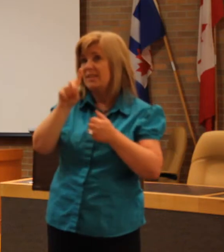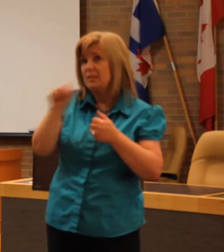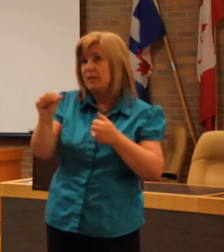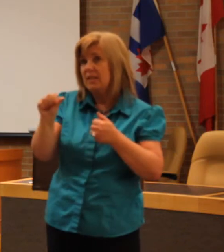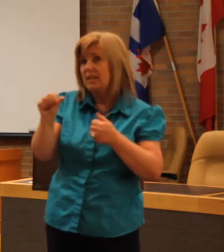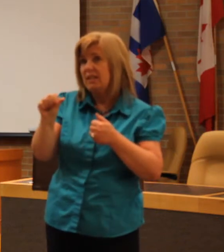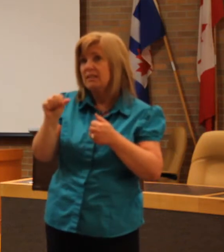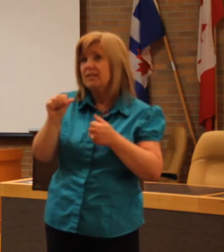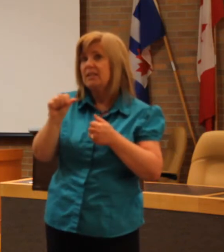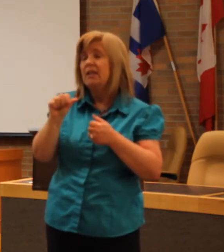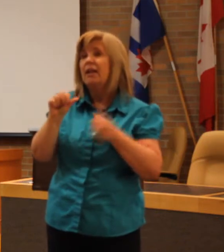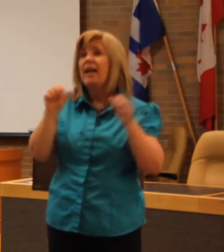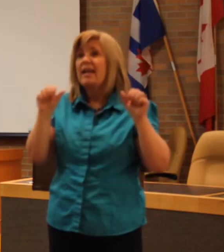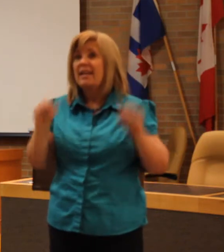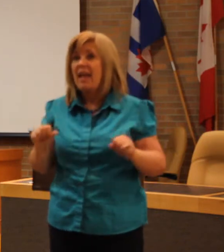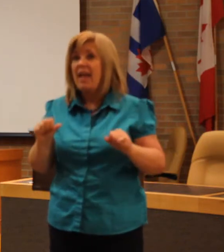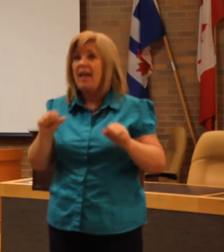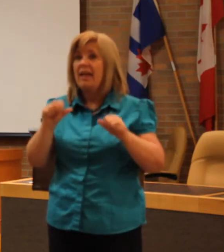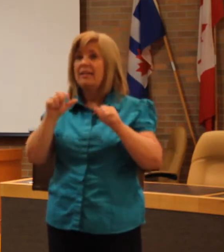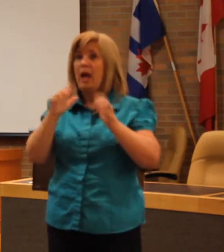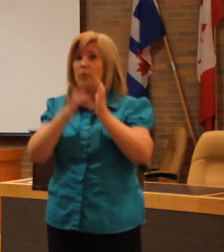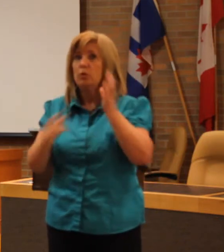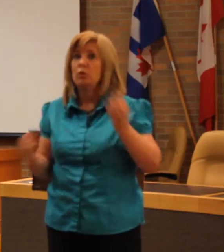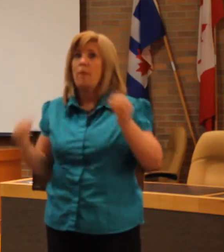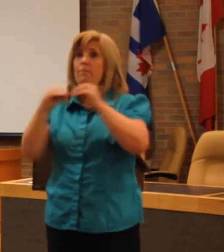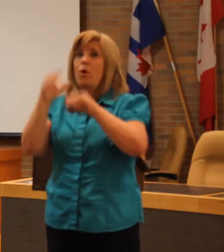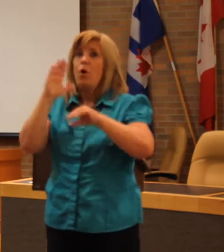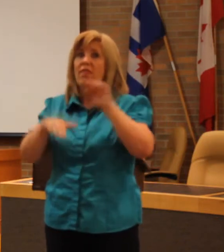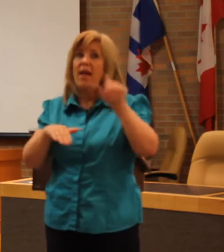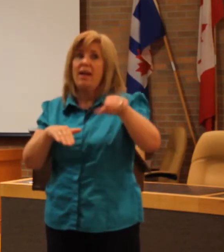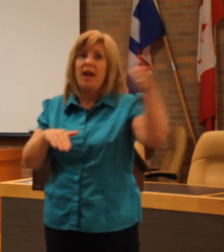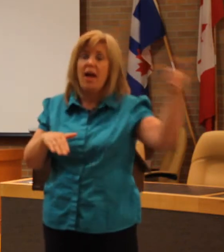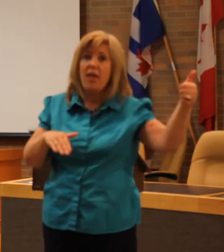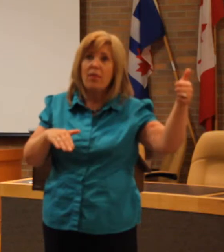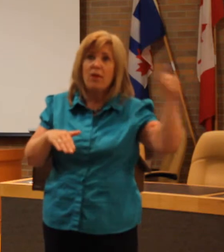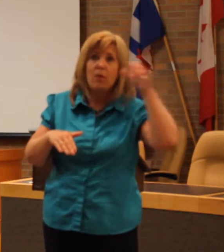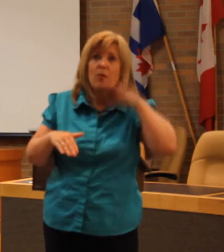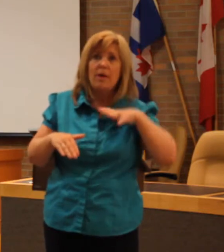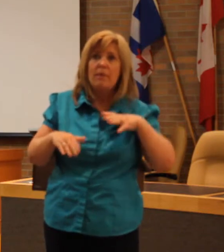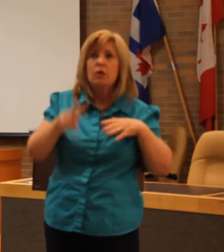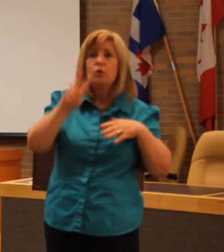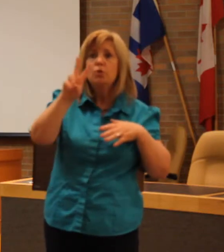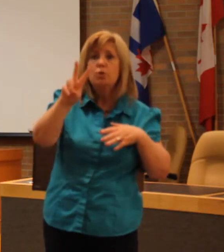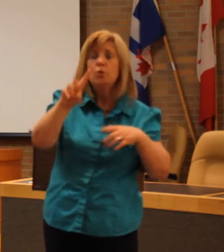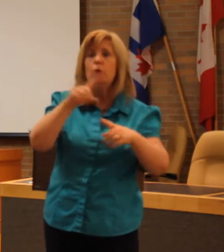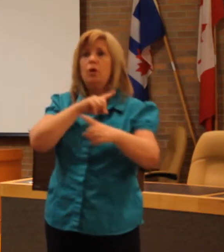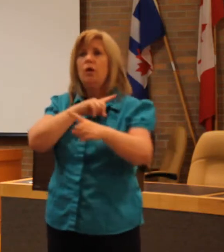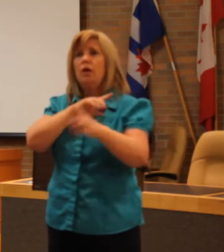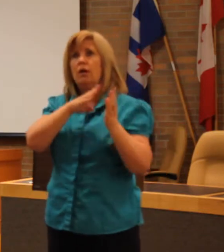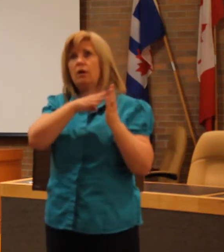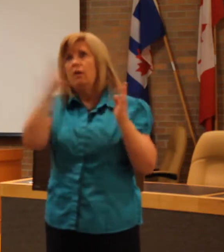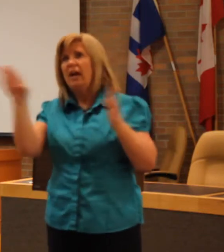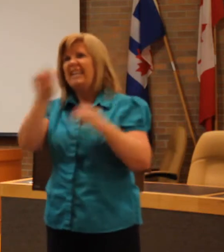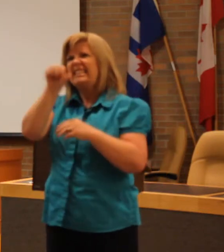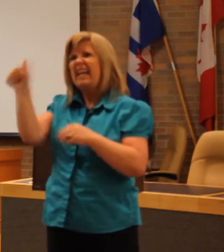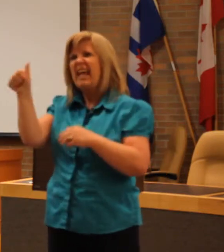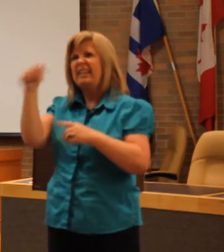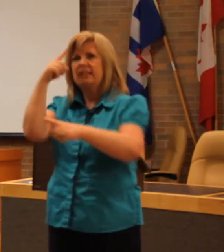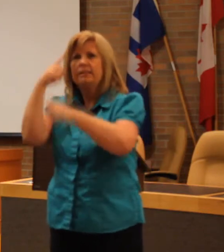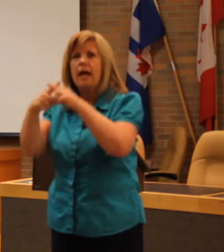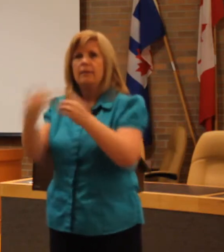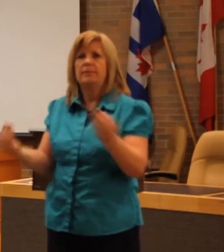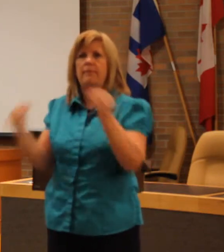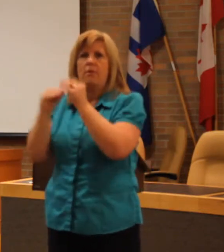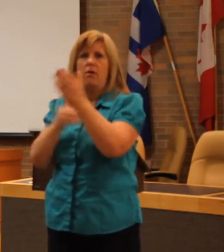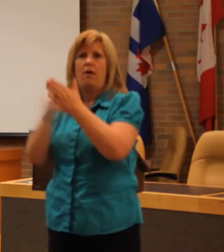times more likely to be abused. In any way, sexual, physical, emotional. And the reason for that is not